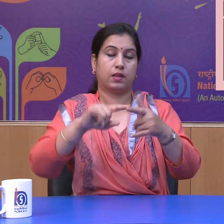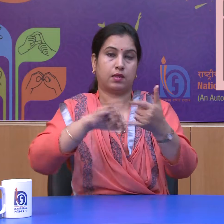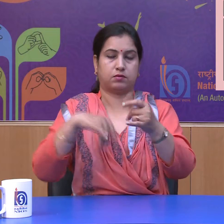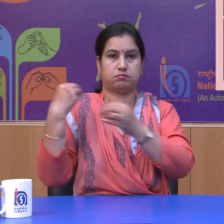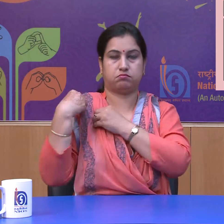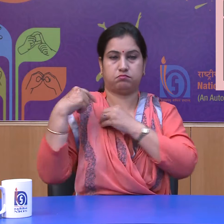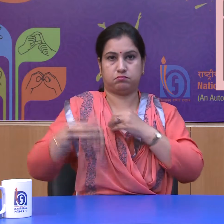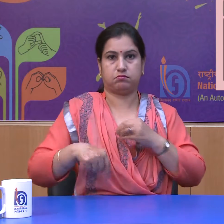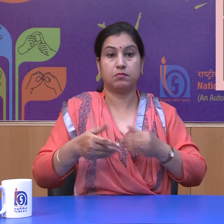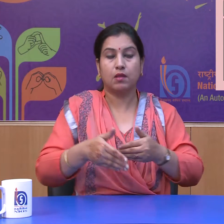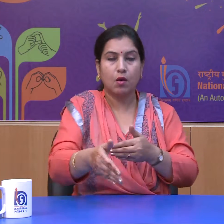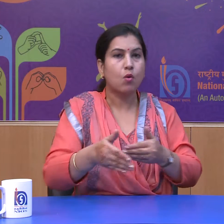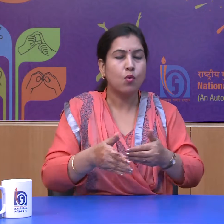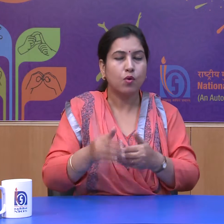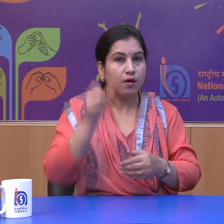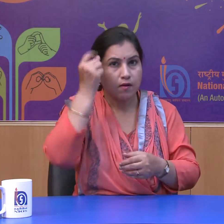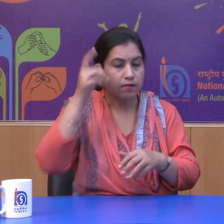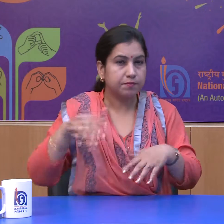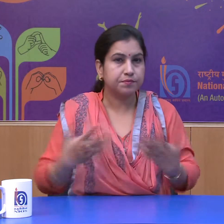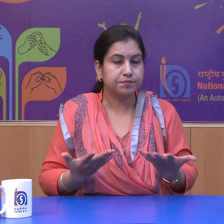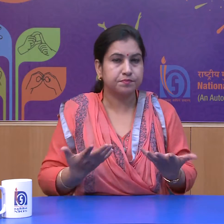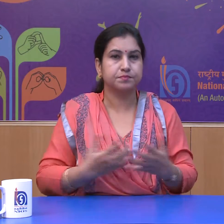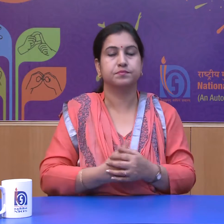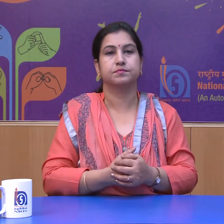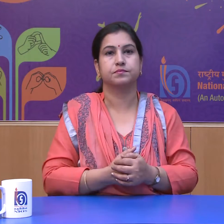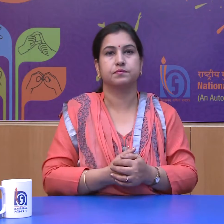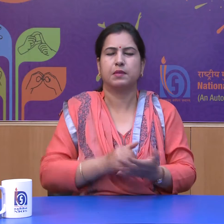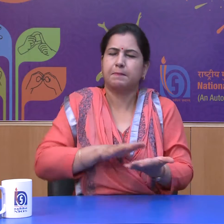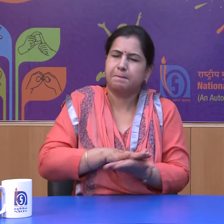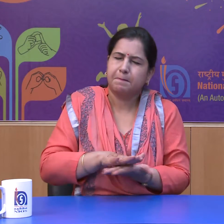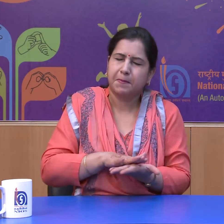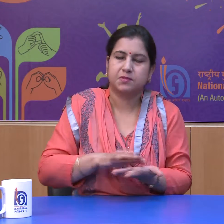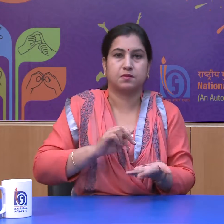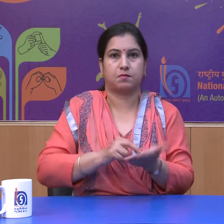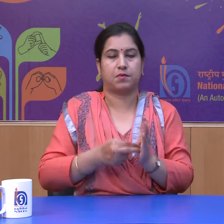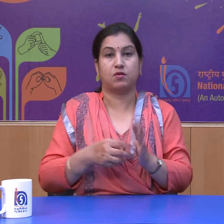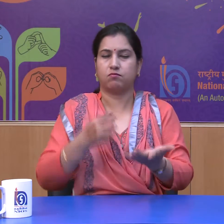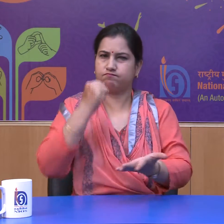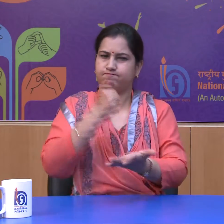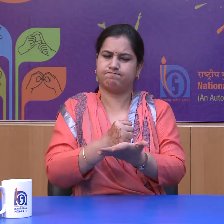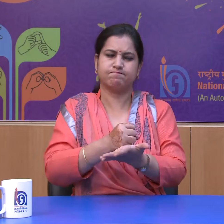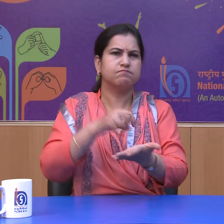Let us first of all understand about the basic meaning of rights and duties.